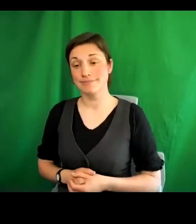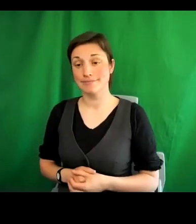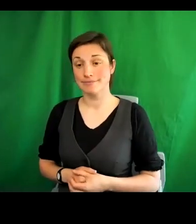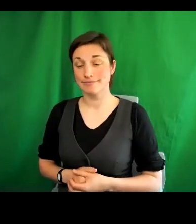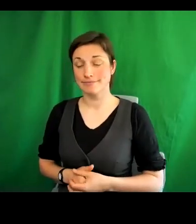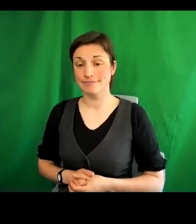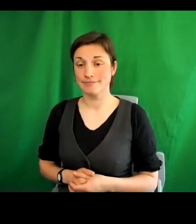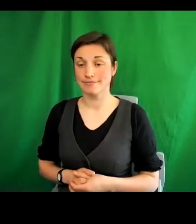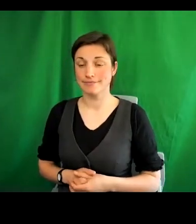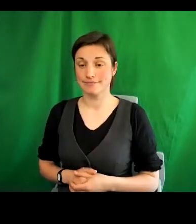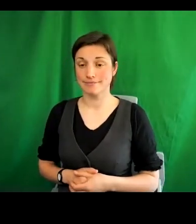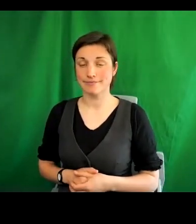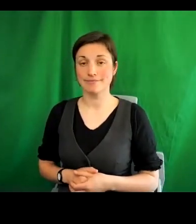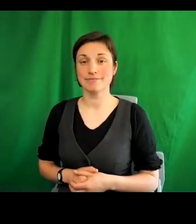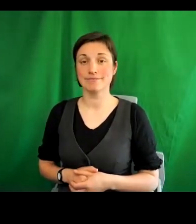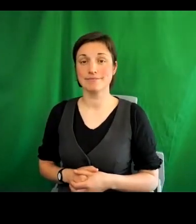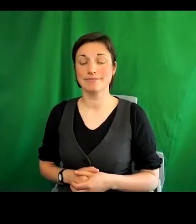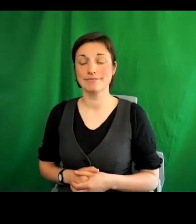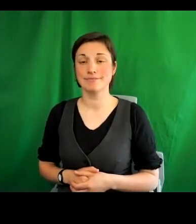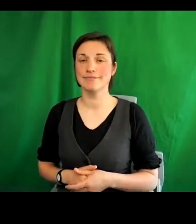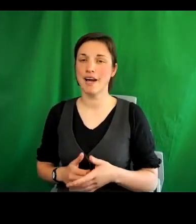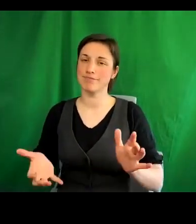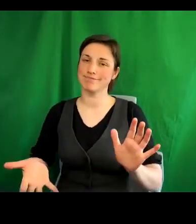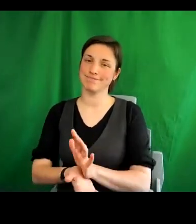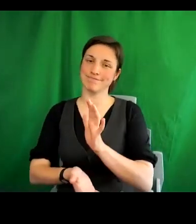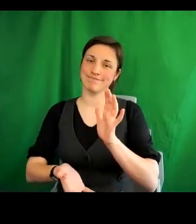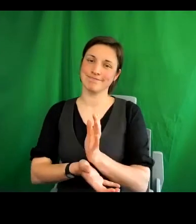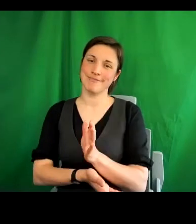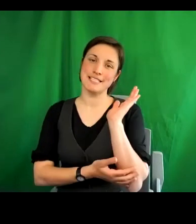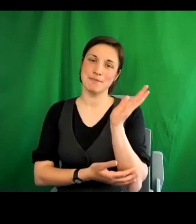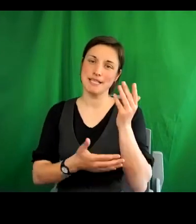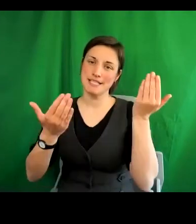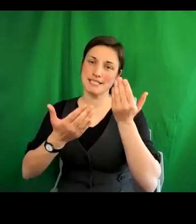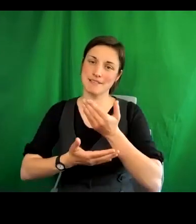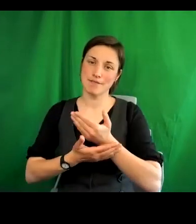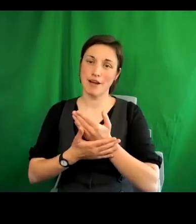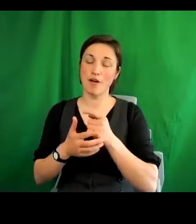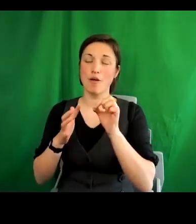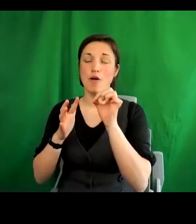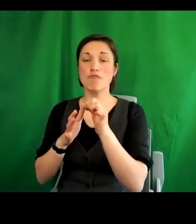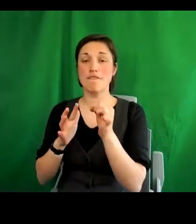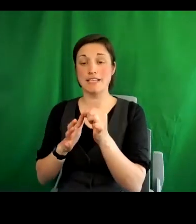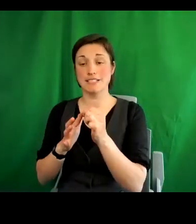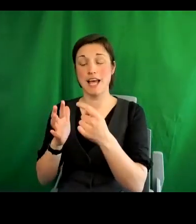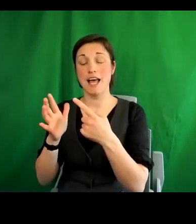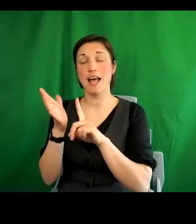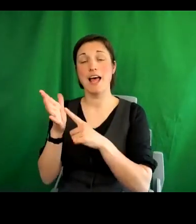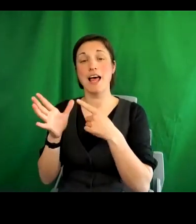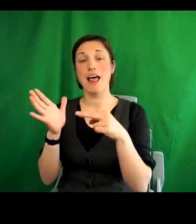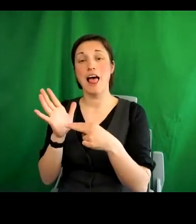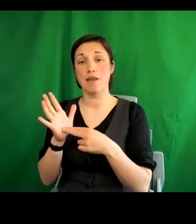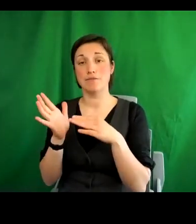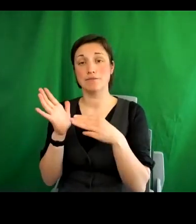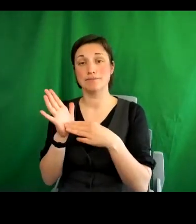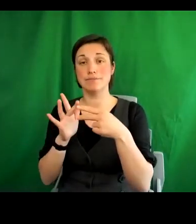It gives me enormous pleasure to welcome tonight's speaker Professor Alan Miller to give the annual human rights lecture